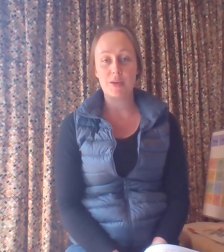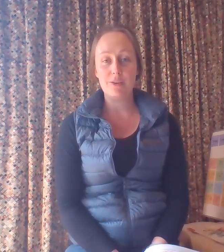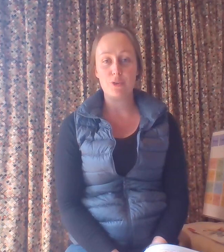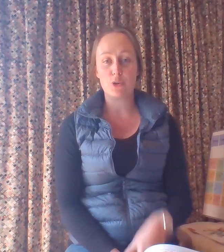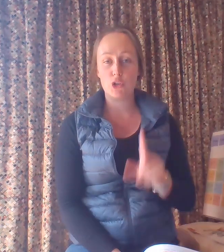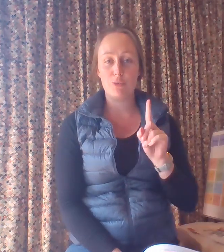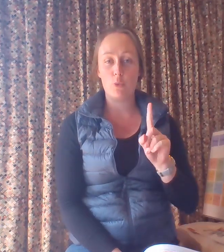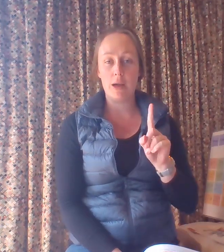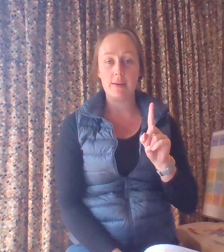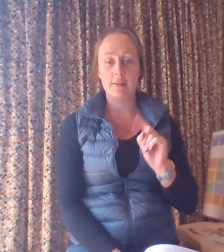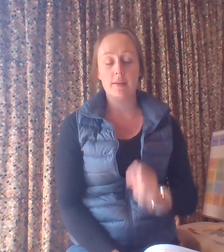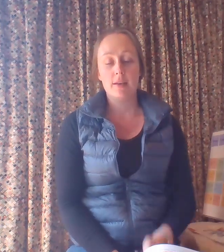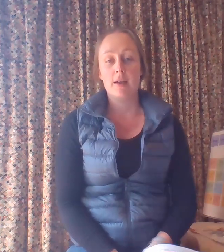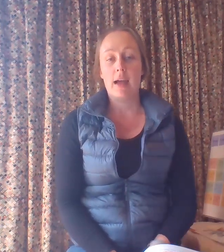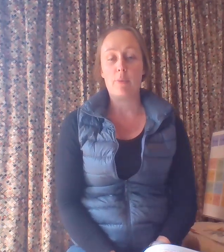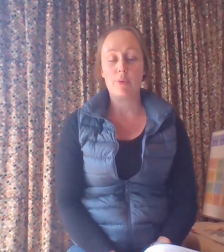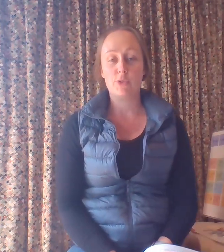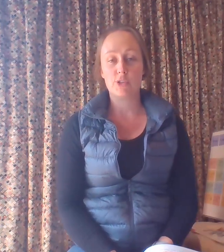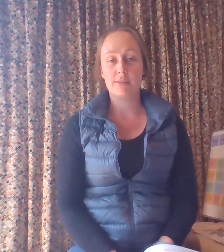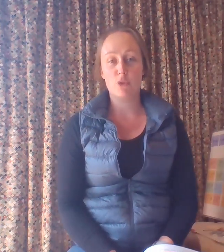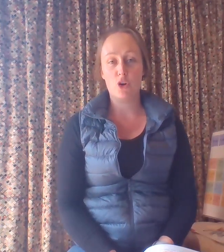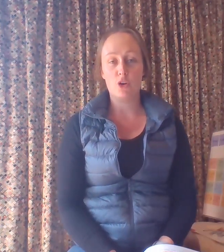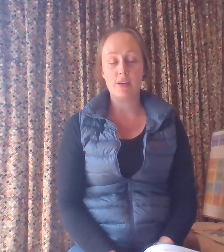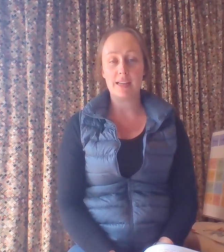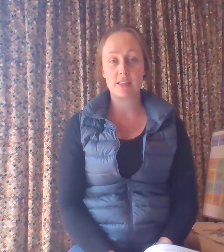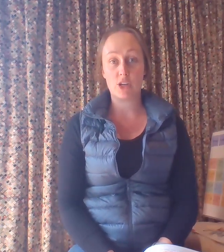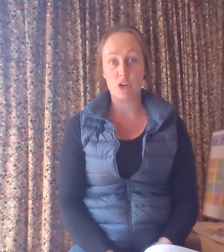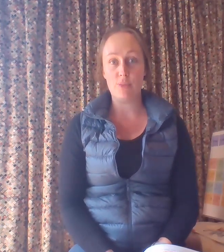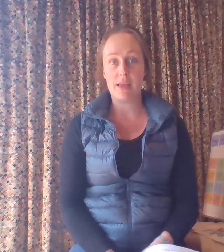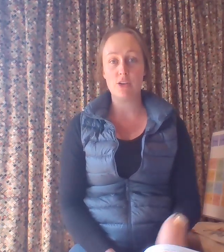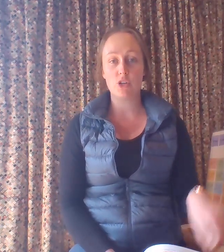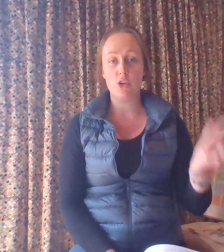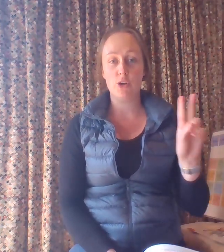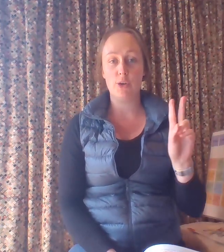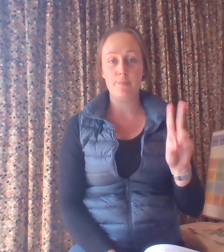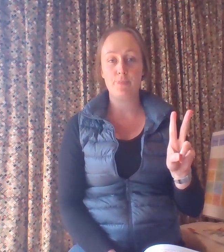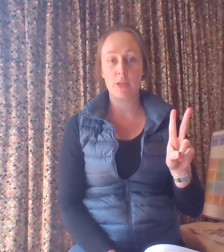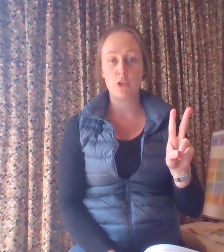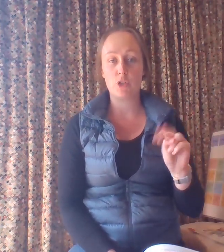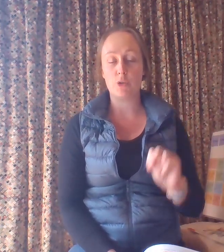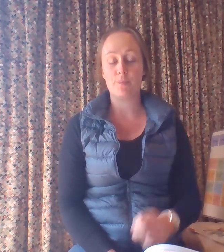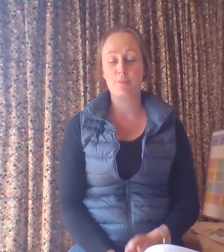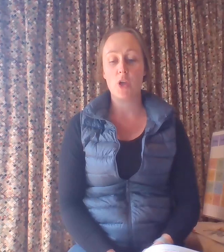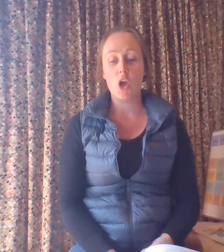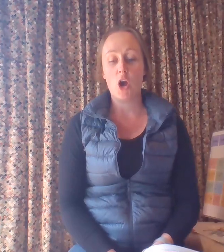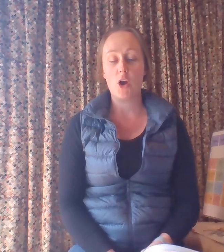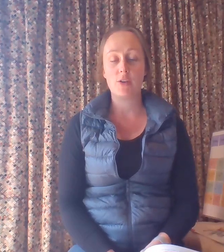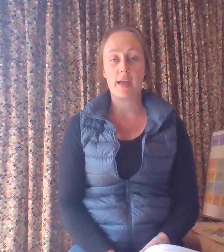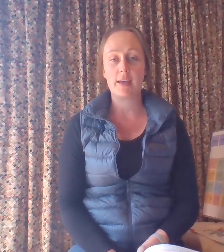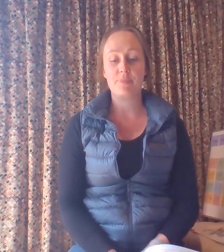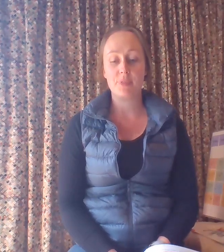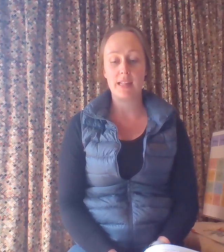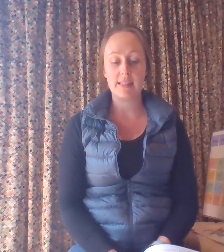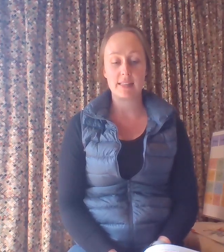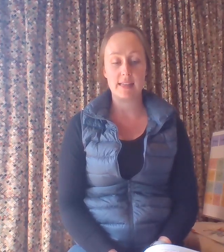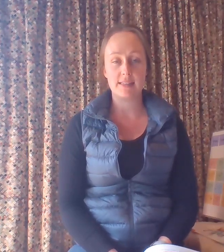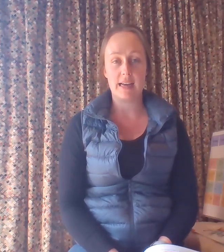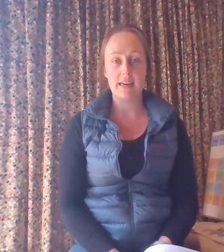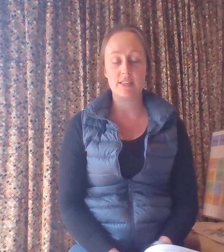one for term one and we will do some more next term in term two. Okay, let's get started.